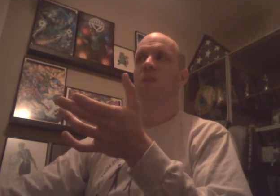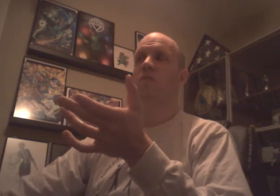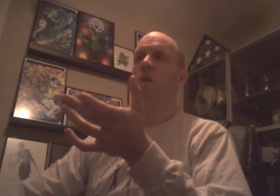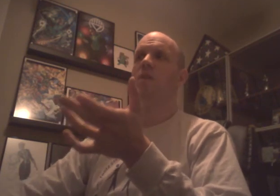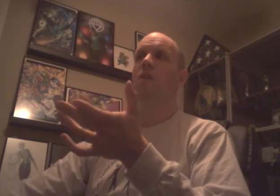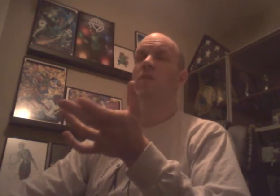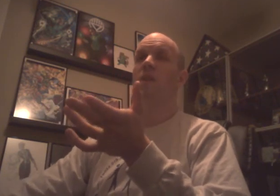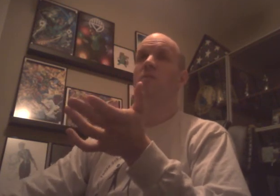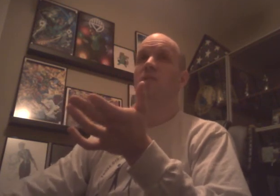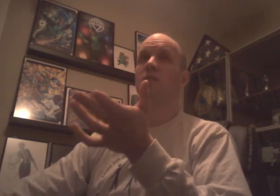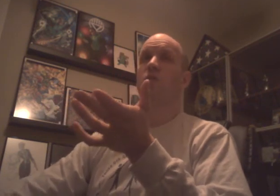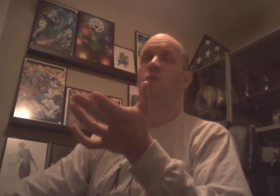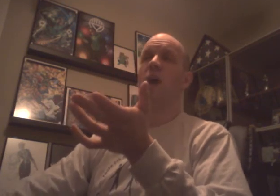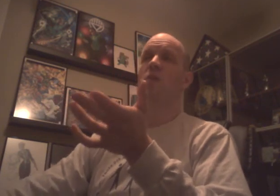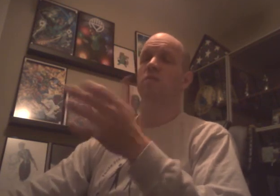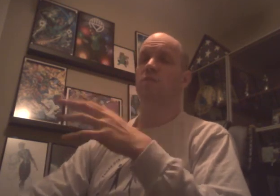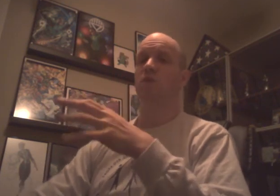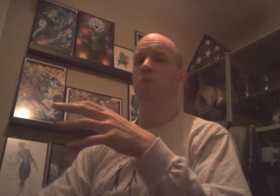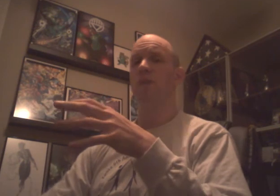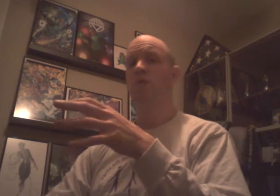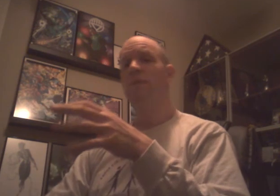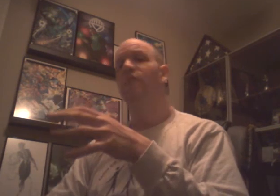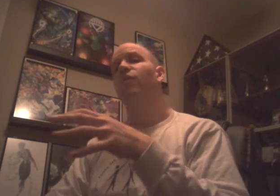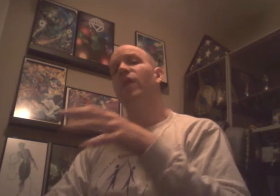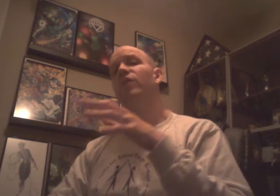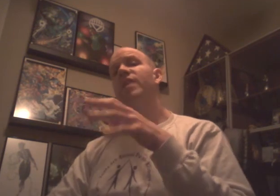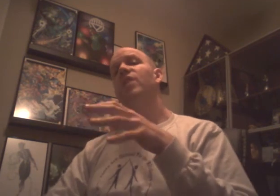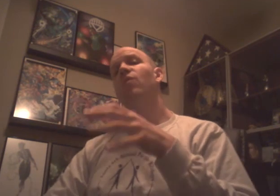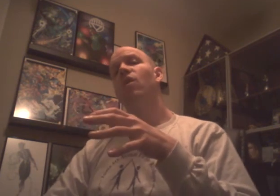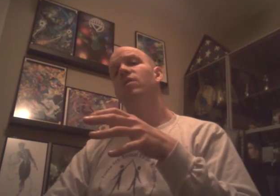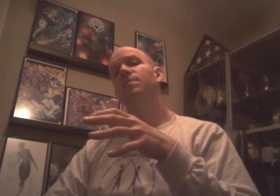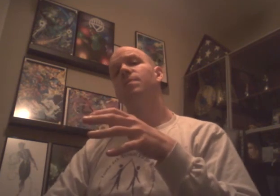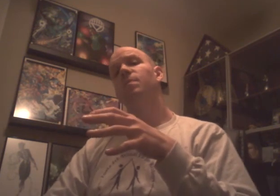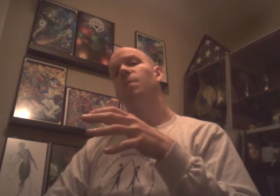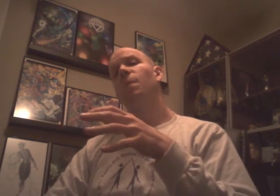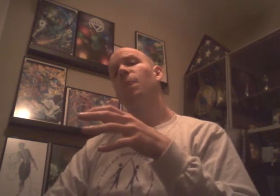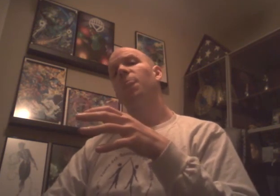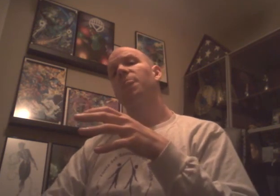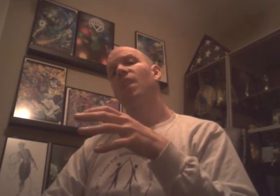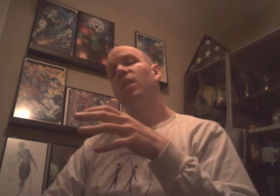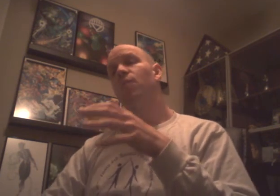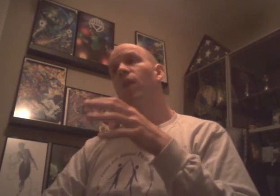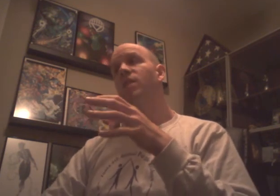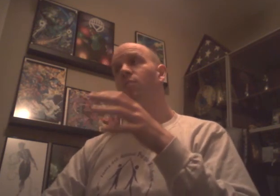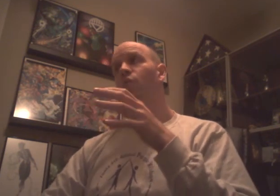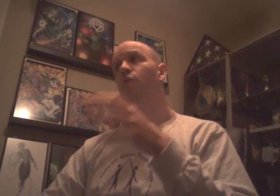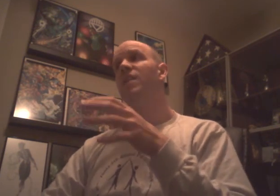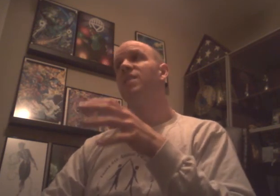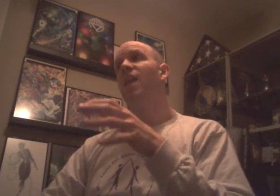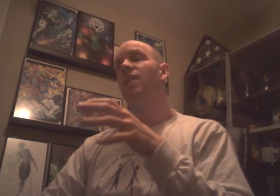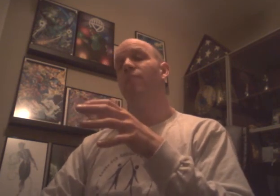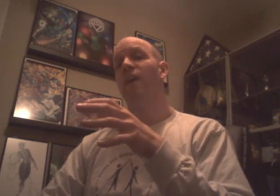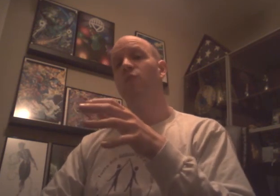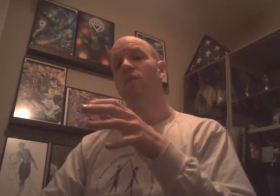So all in all. You know. The crowd. Super into it. Made for a really entertaining Raw. They put on some pretty solid match work.